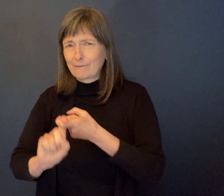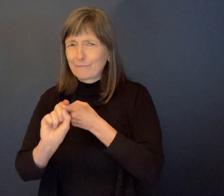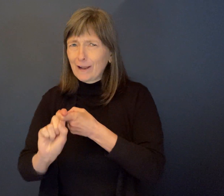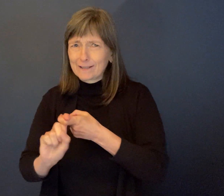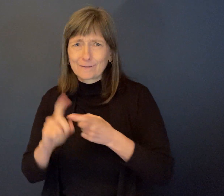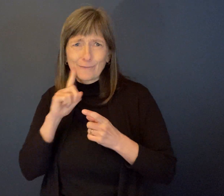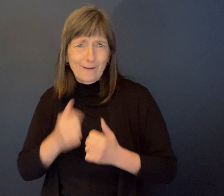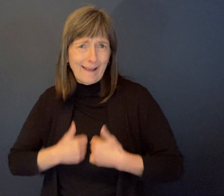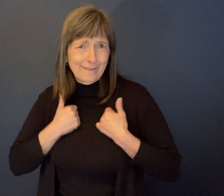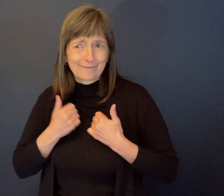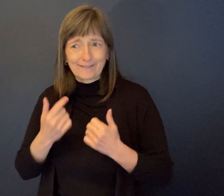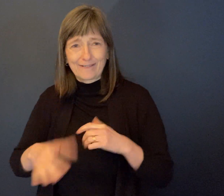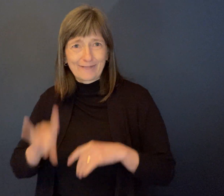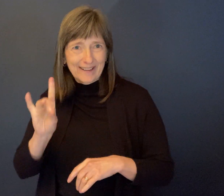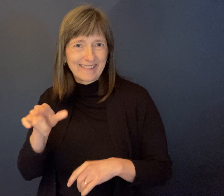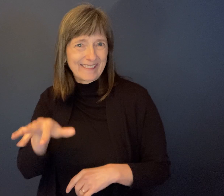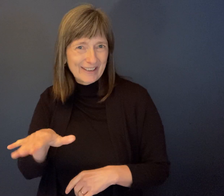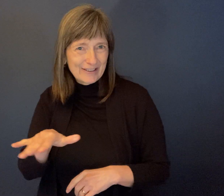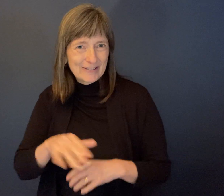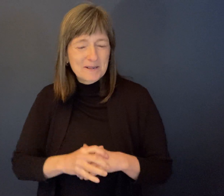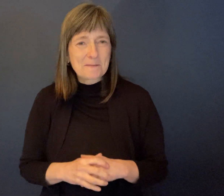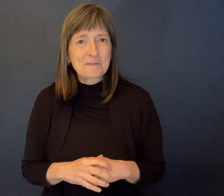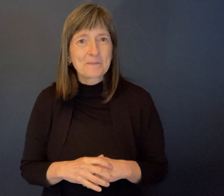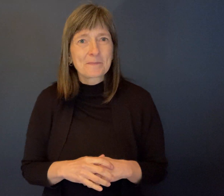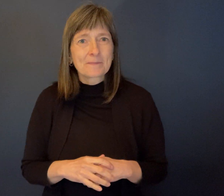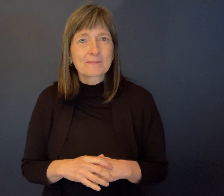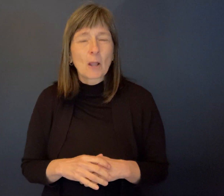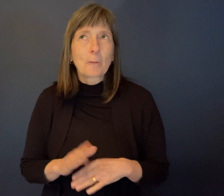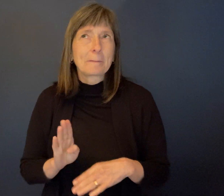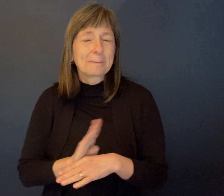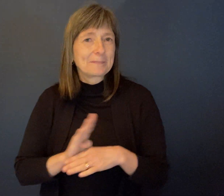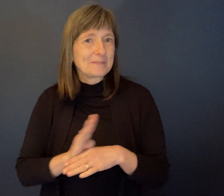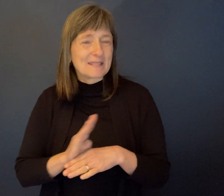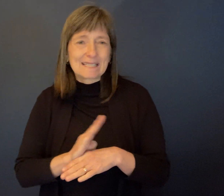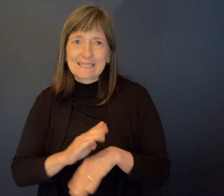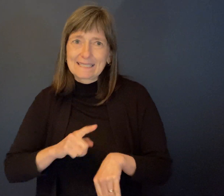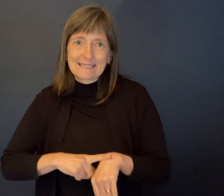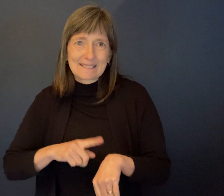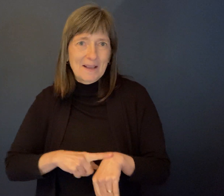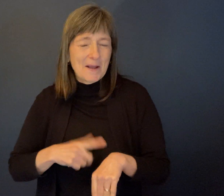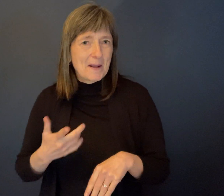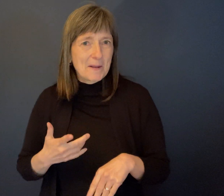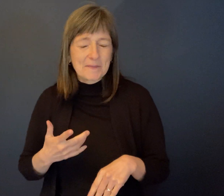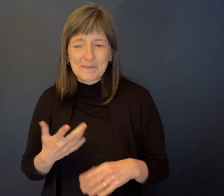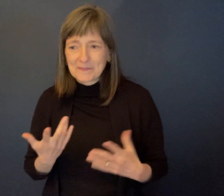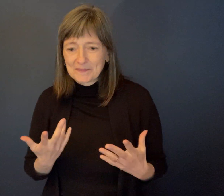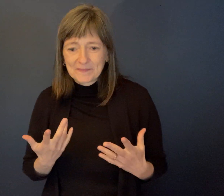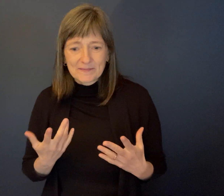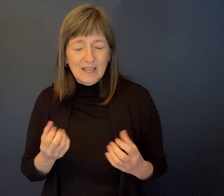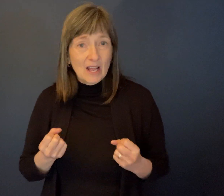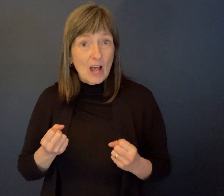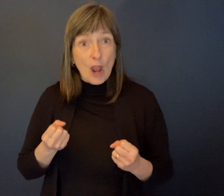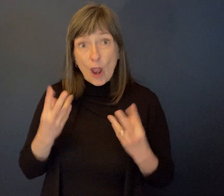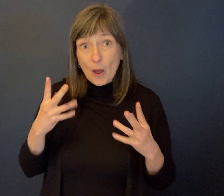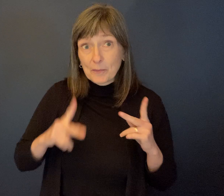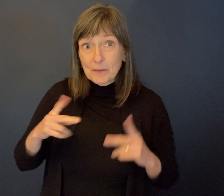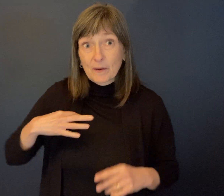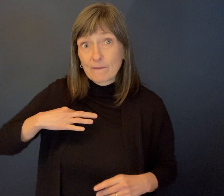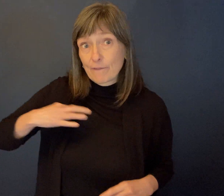And it was a busy, busy time there. We had a lot of people volunteering at the rehab or at Sunshine